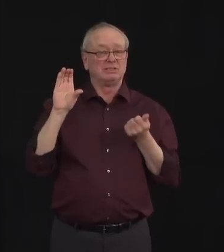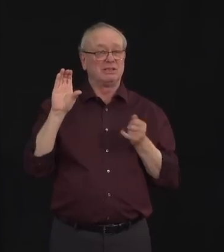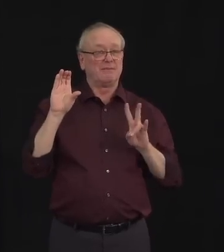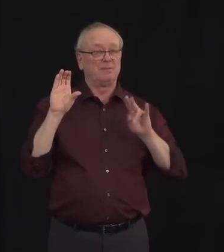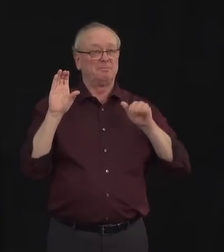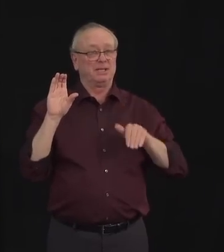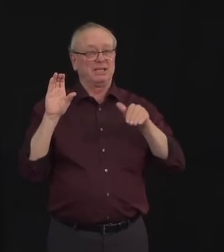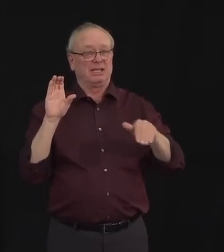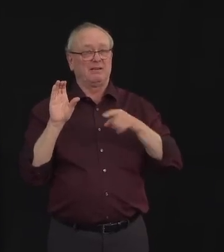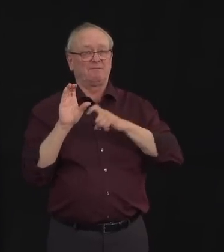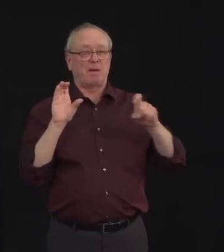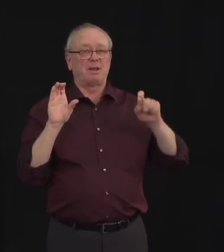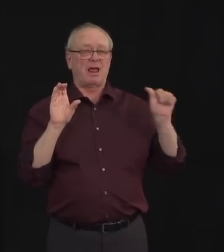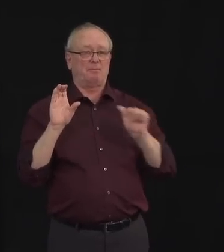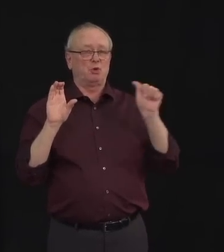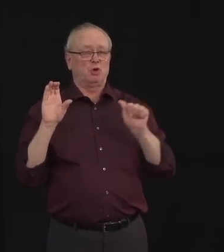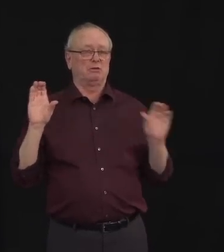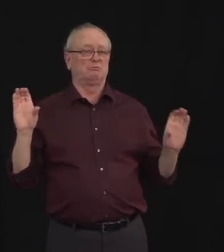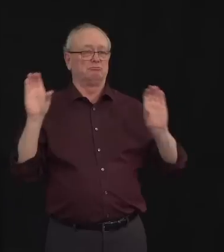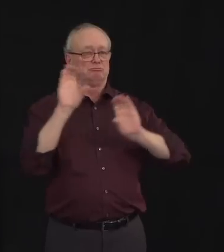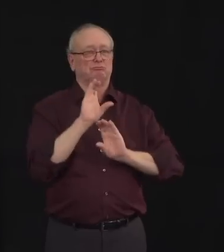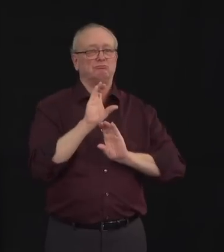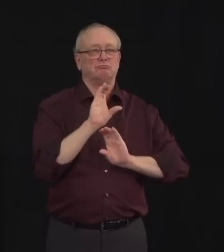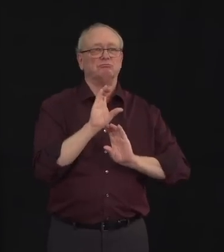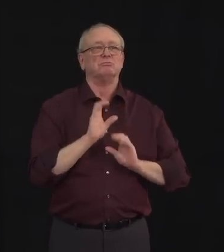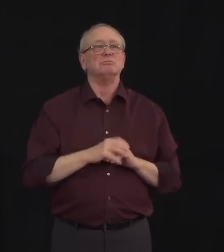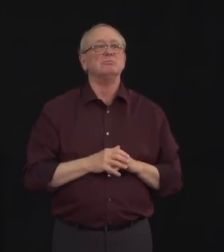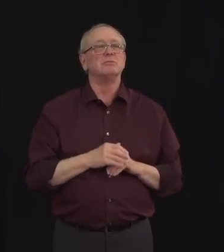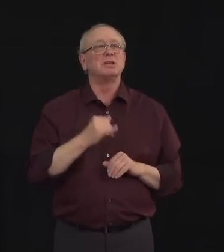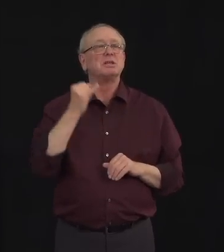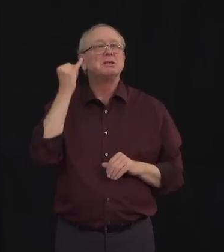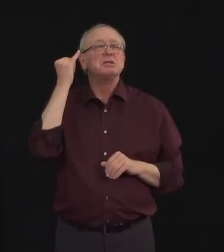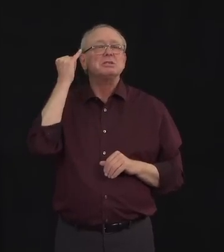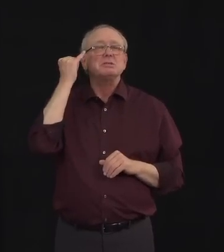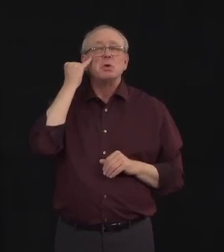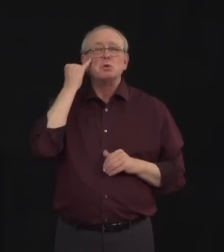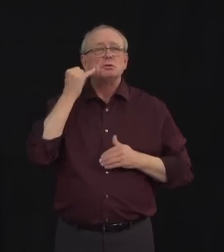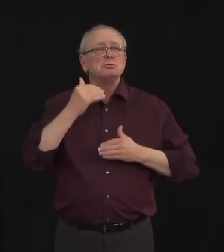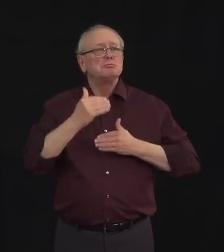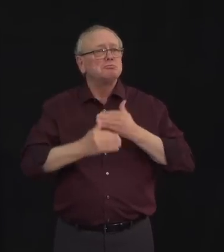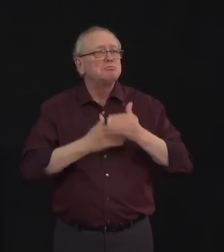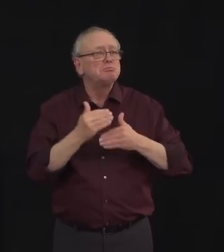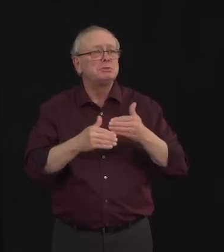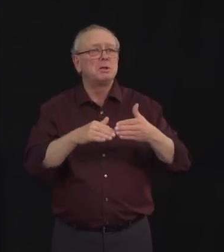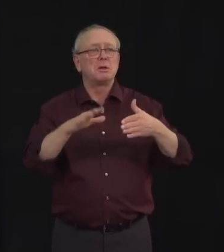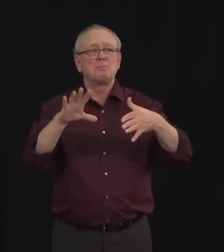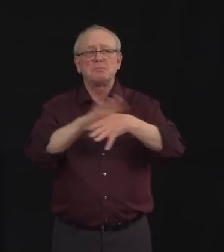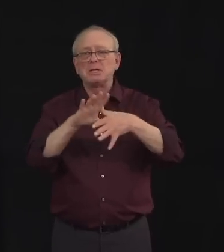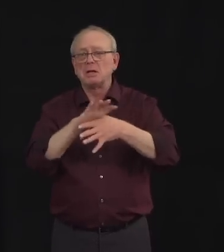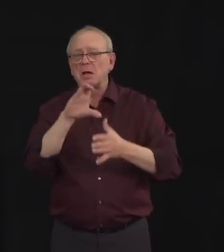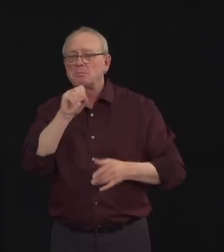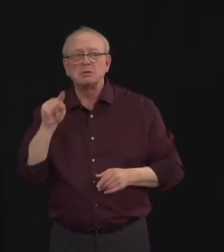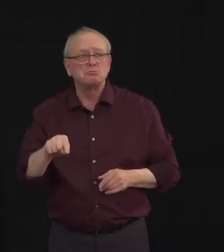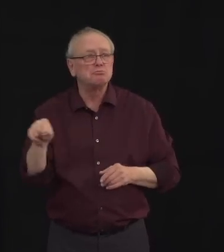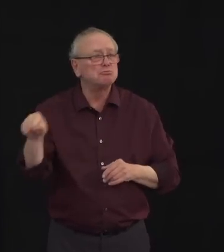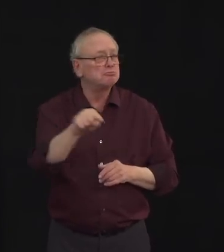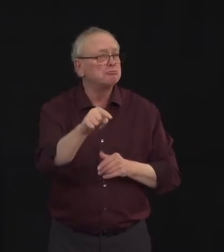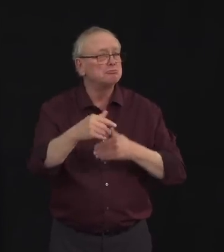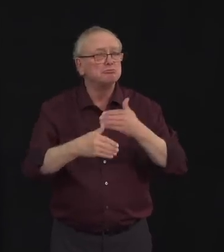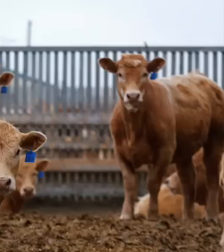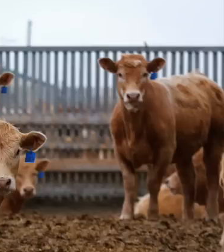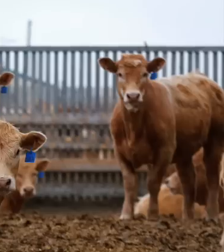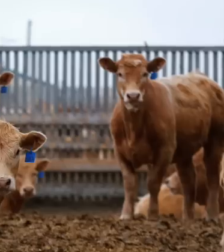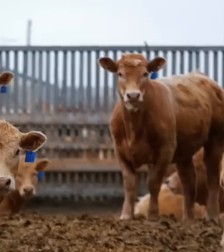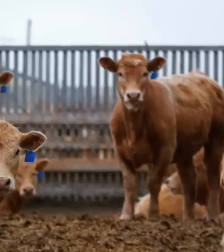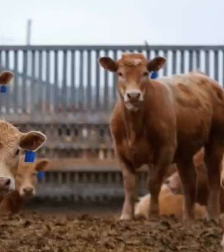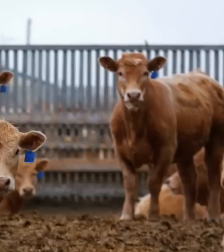that if there aren't any additional disruptions in our beef processing facilities, that the backlog of some hundreds of thousands